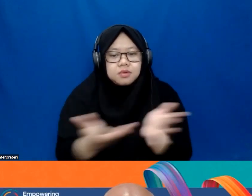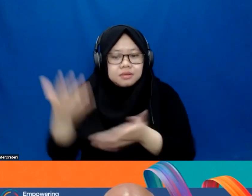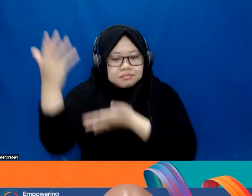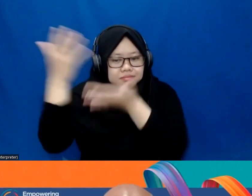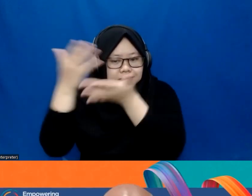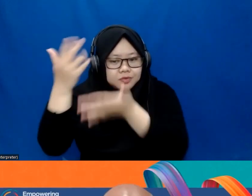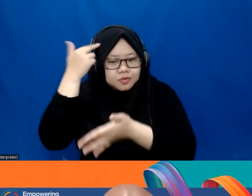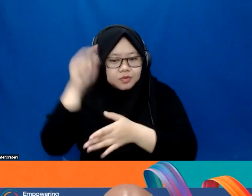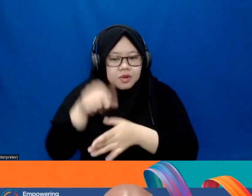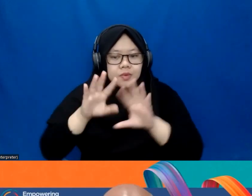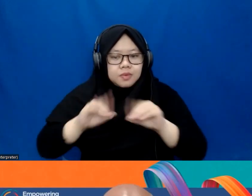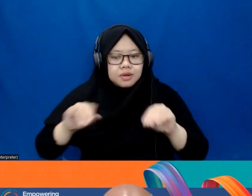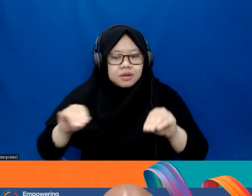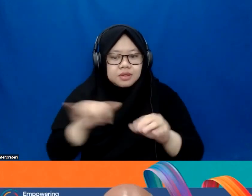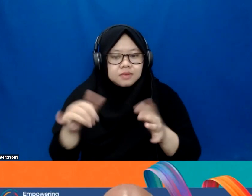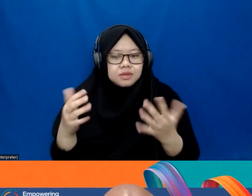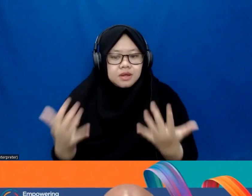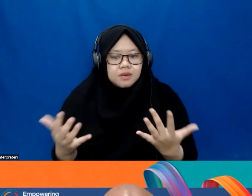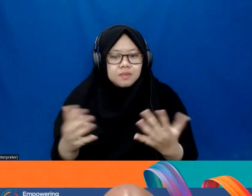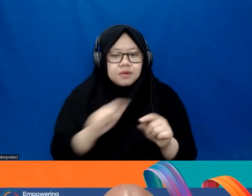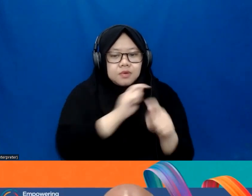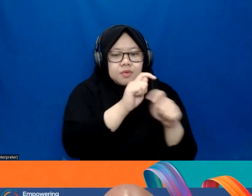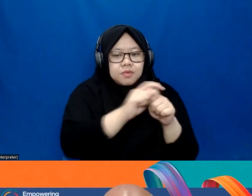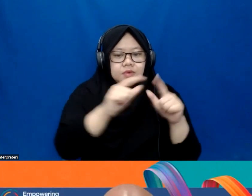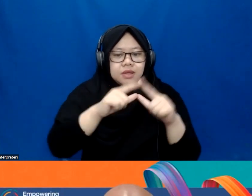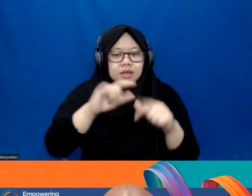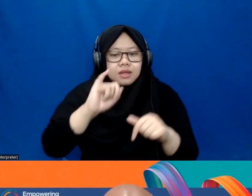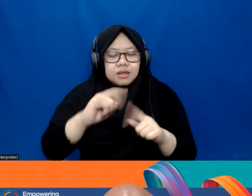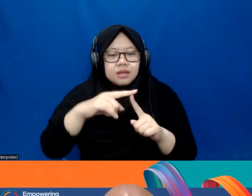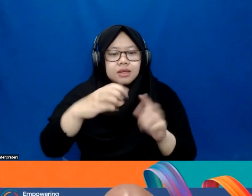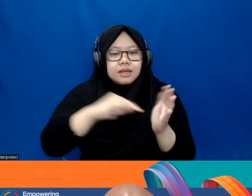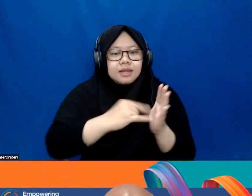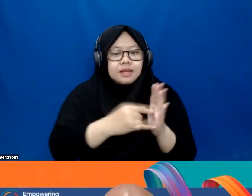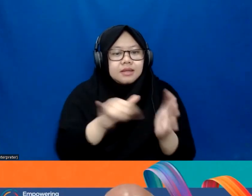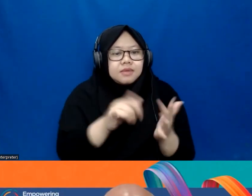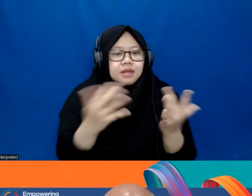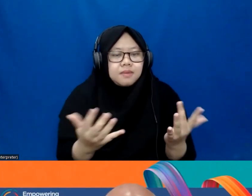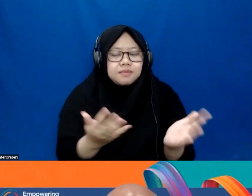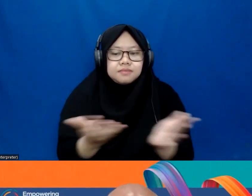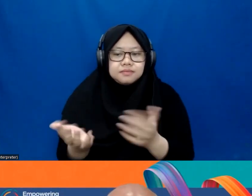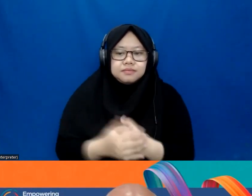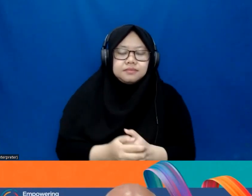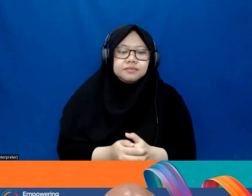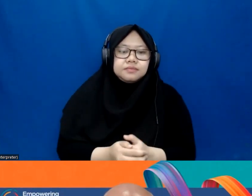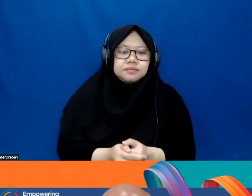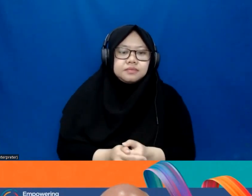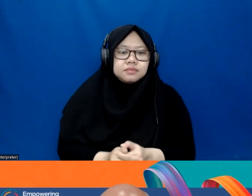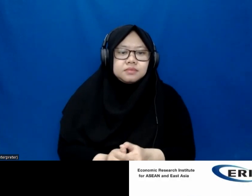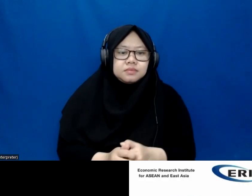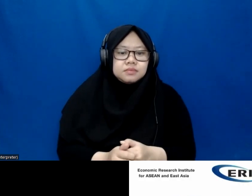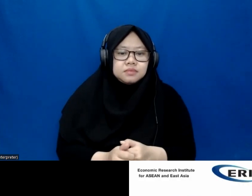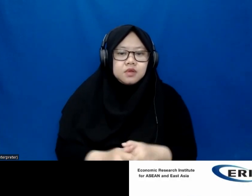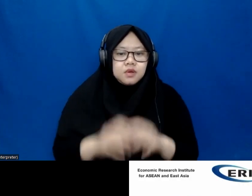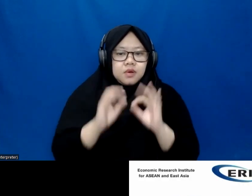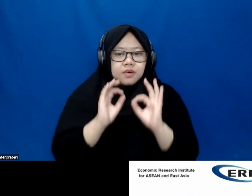on Vulcan of the AI tech. Thank you. Yeah. At Vulcan Coalition,